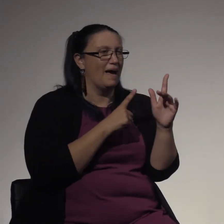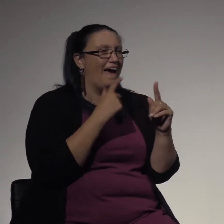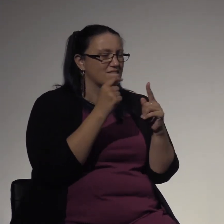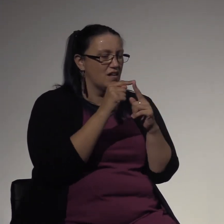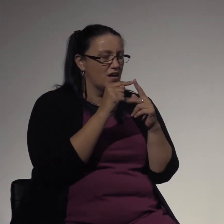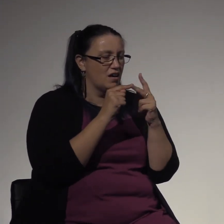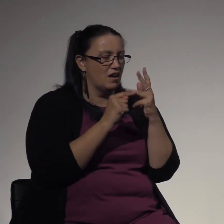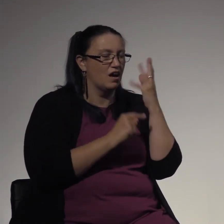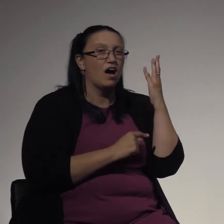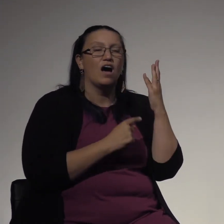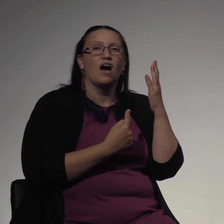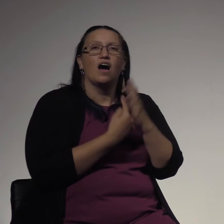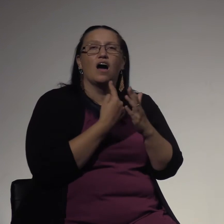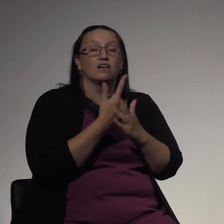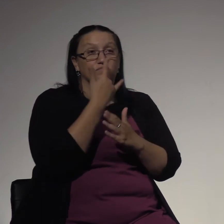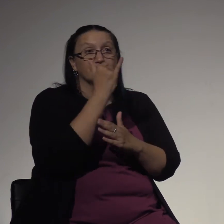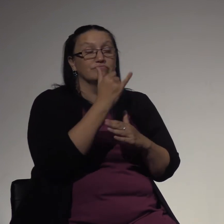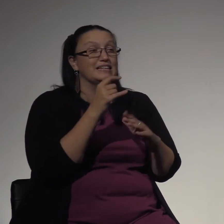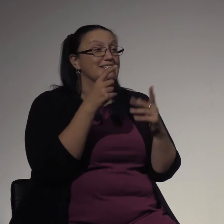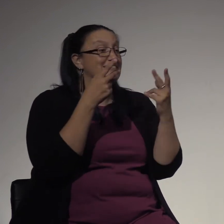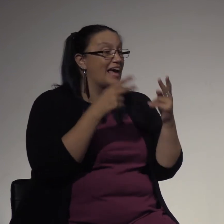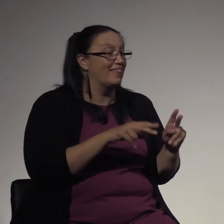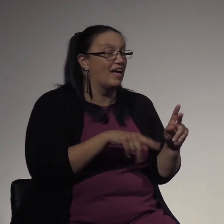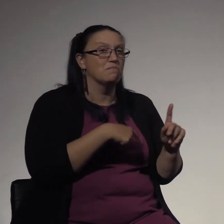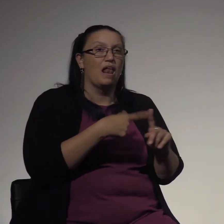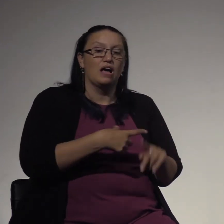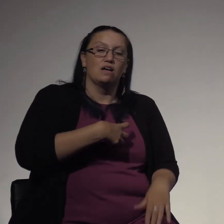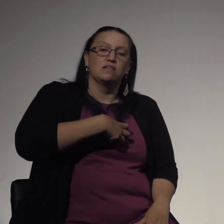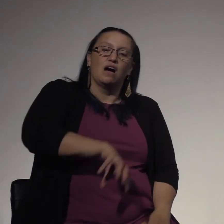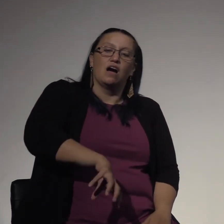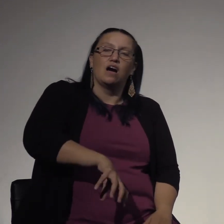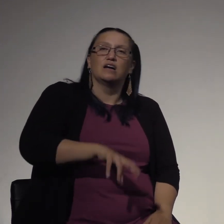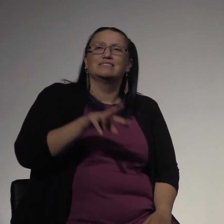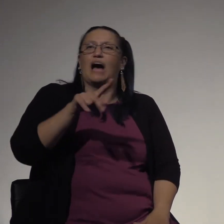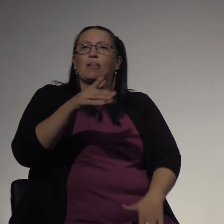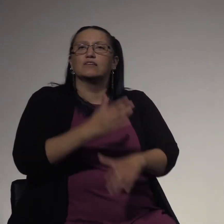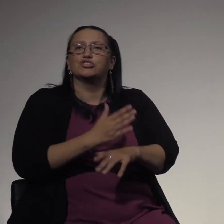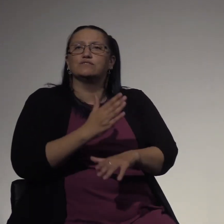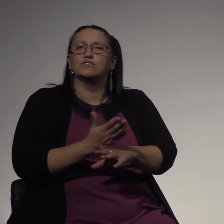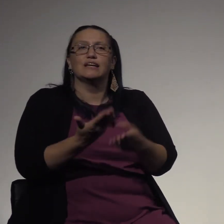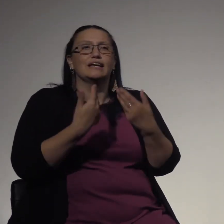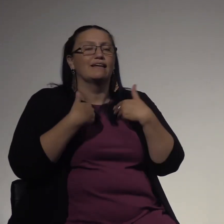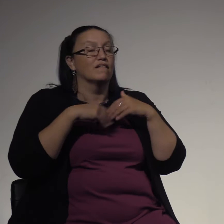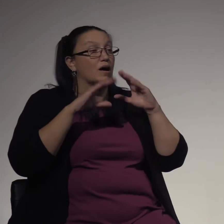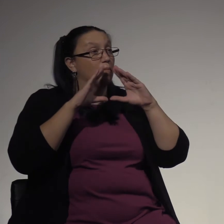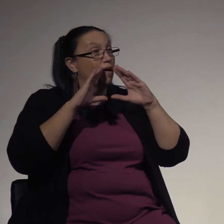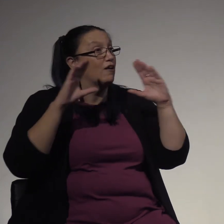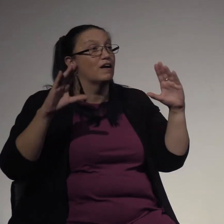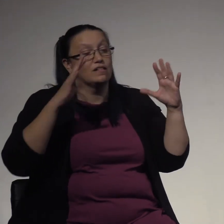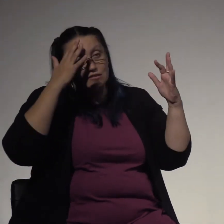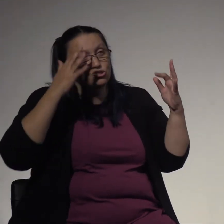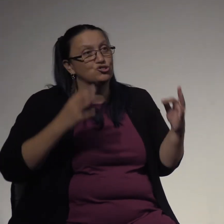of death. And the result of an annoying double shift left her in the most miraculous conclusion of all.